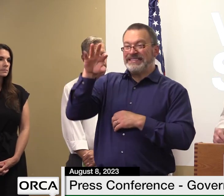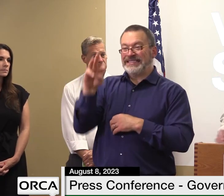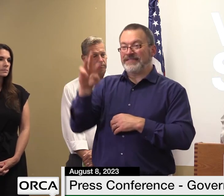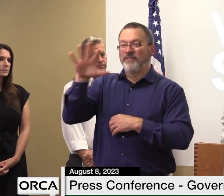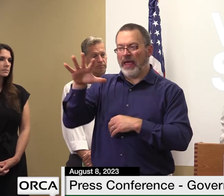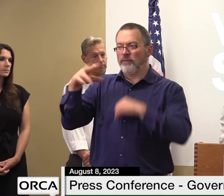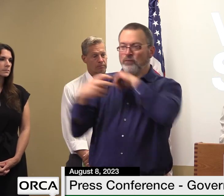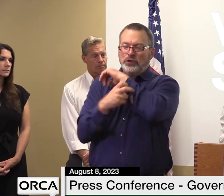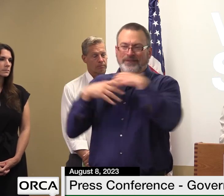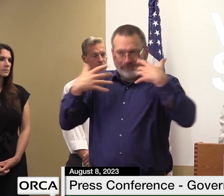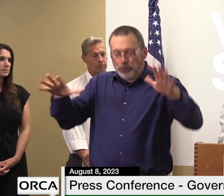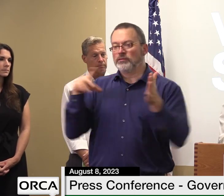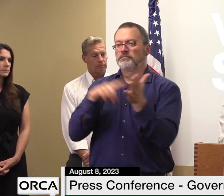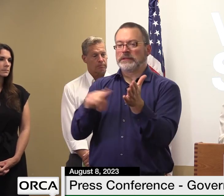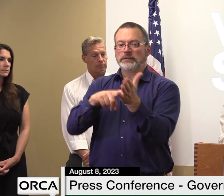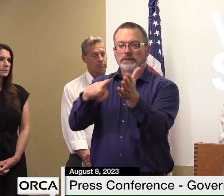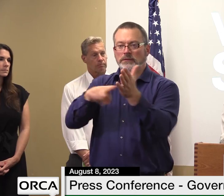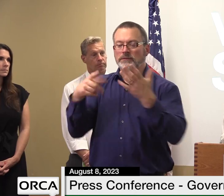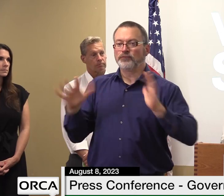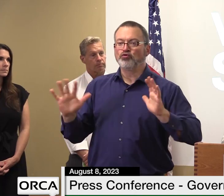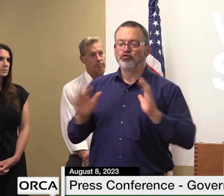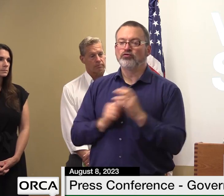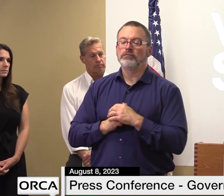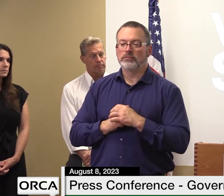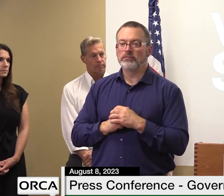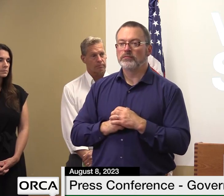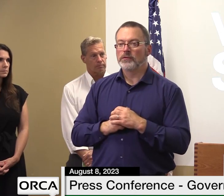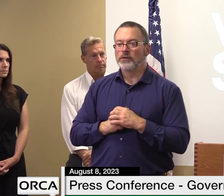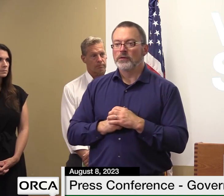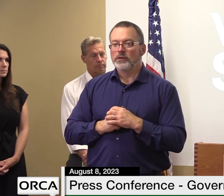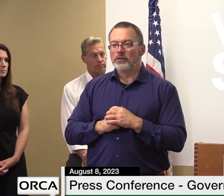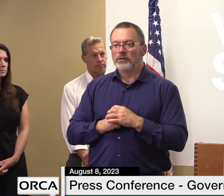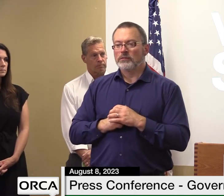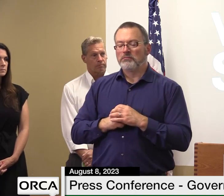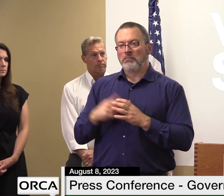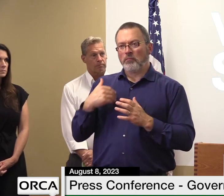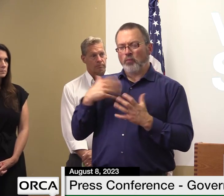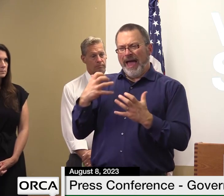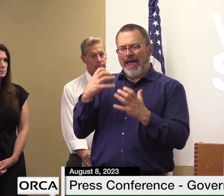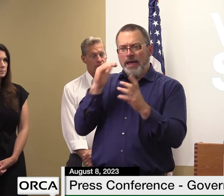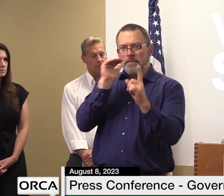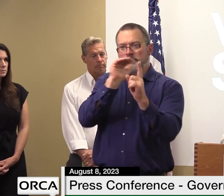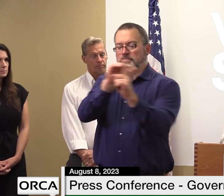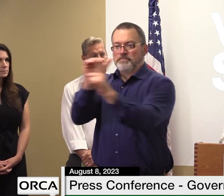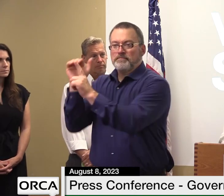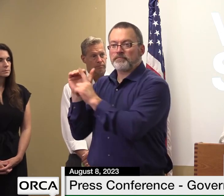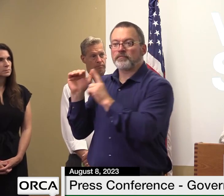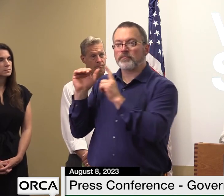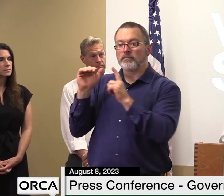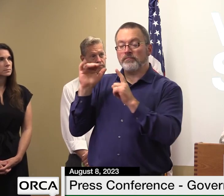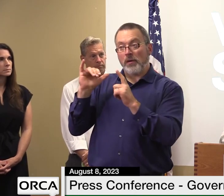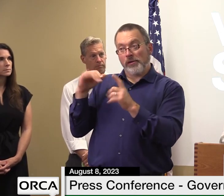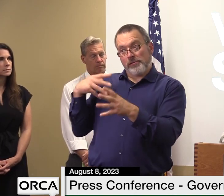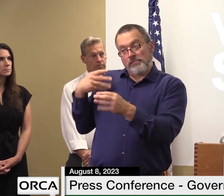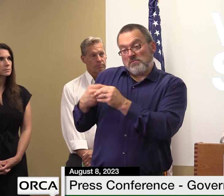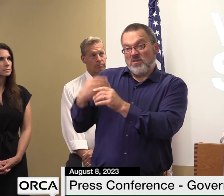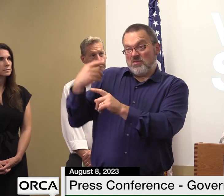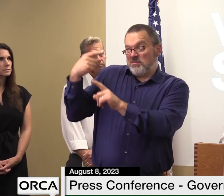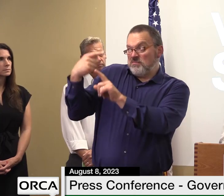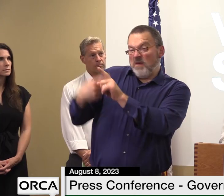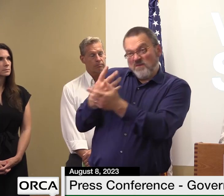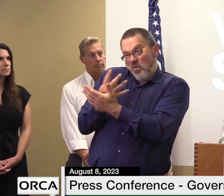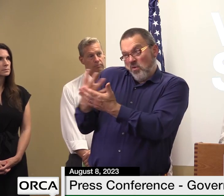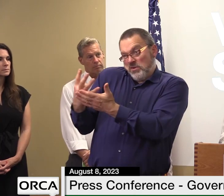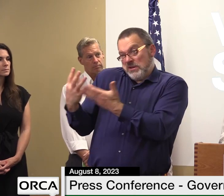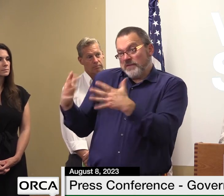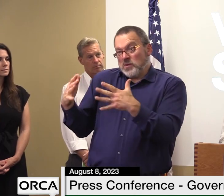and i will give you some data as we close out the first month this pertains to work